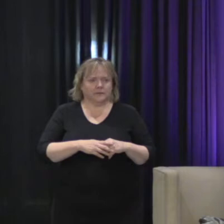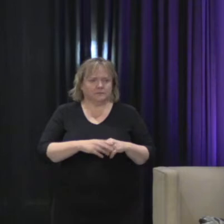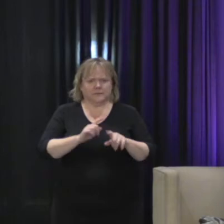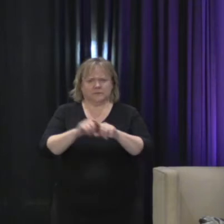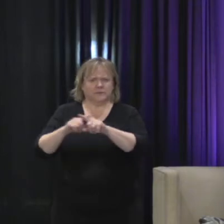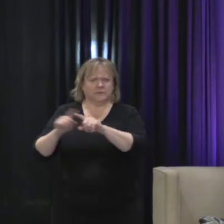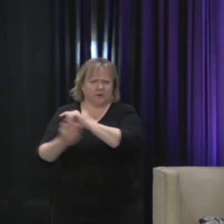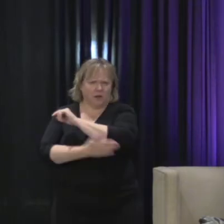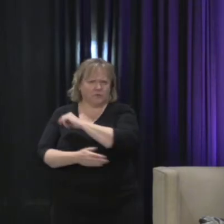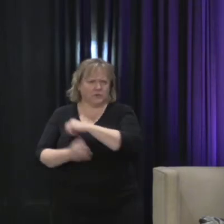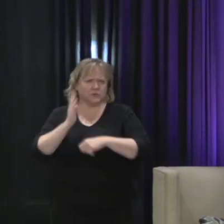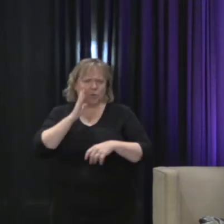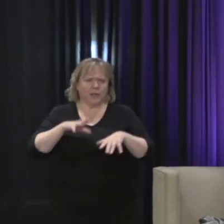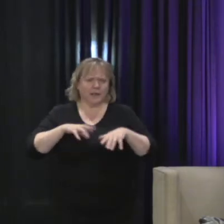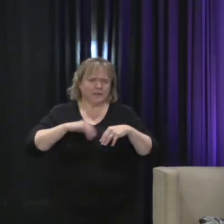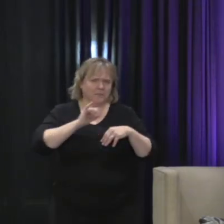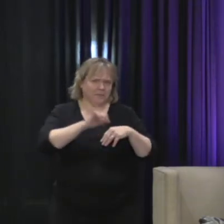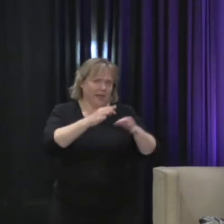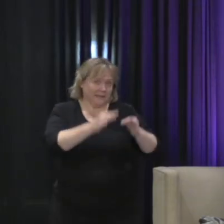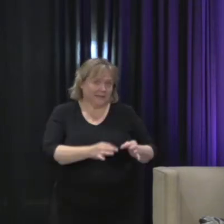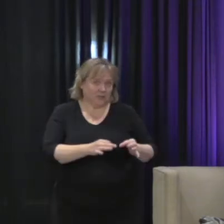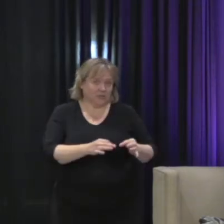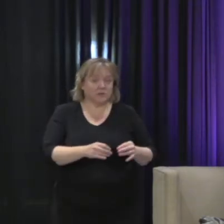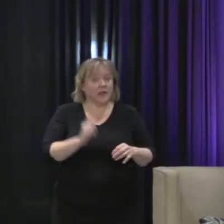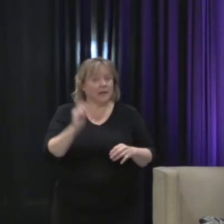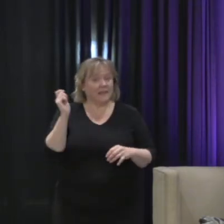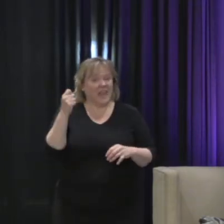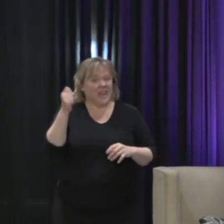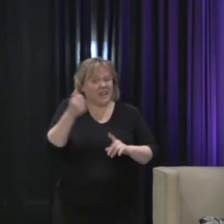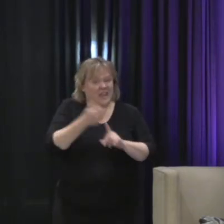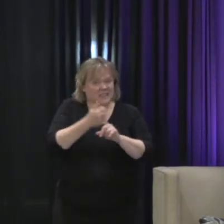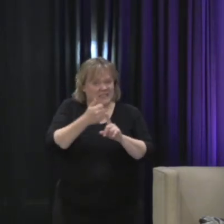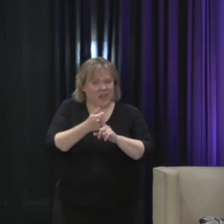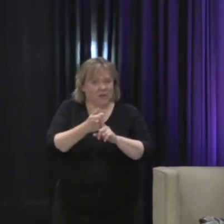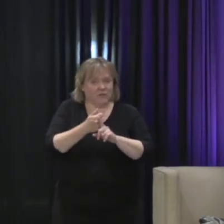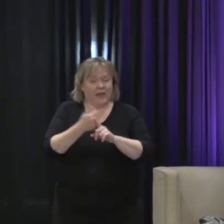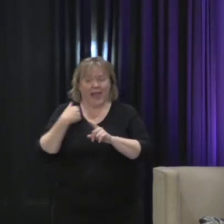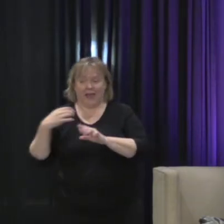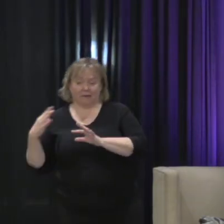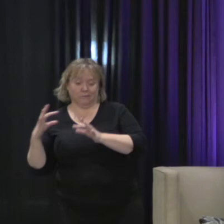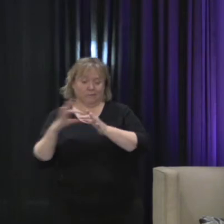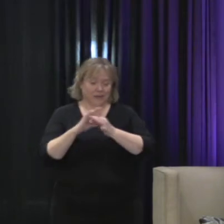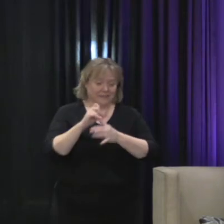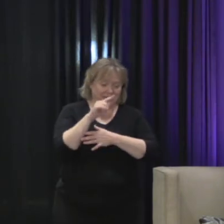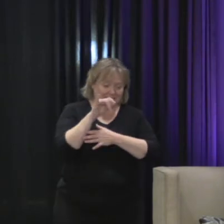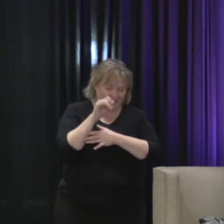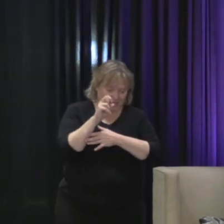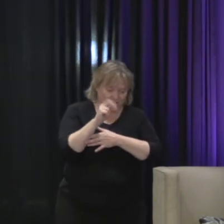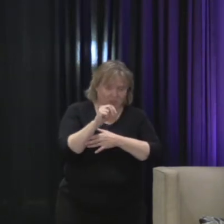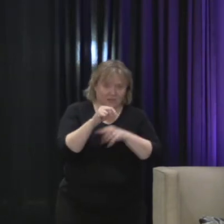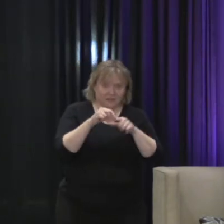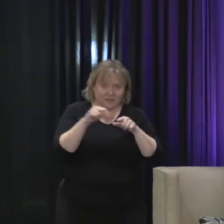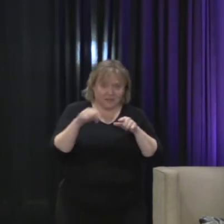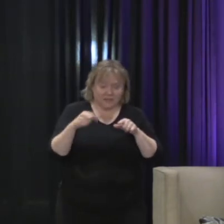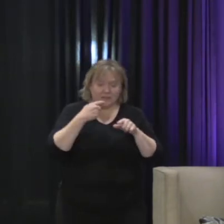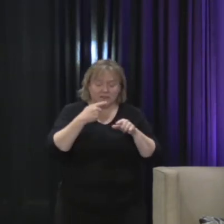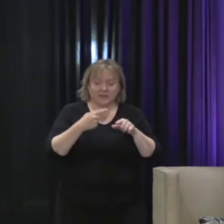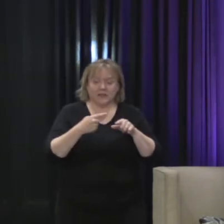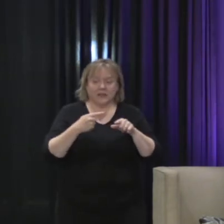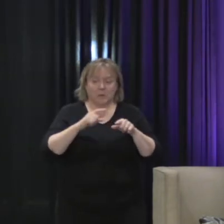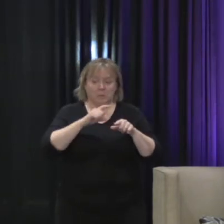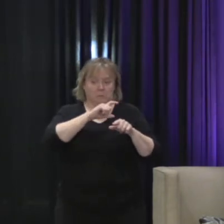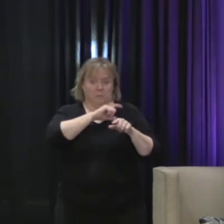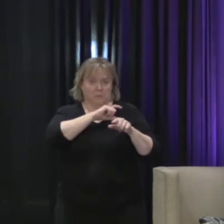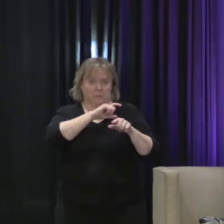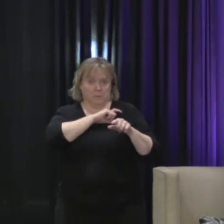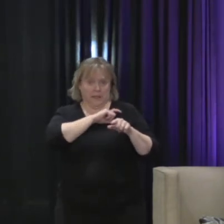For that matter, the Constitutional Court of Kenya cited to the Jessica Lenahan case, actually, finding in a case where police